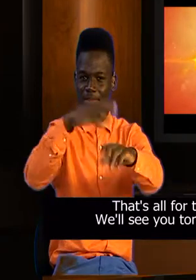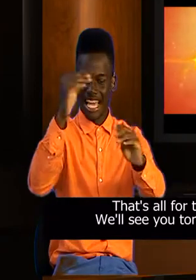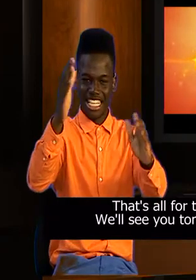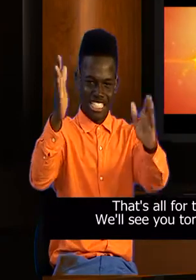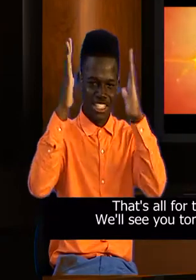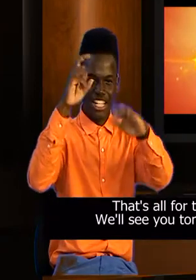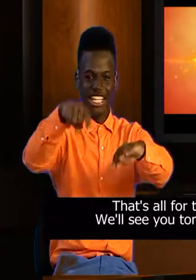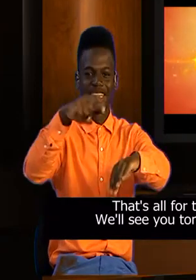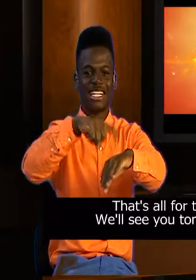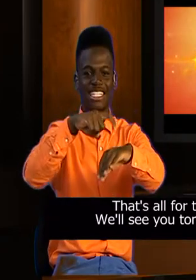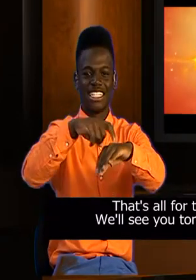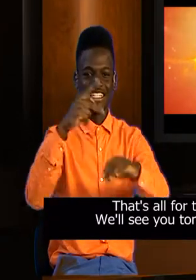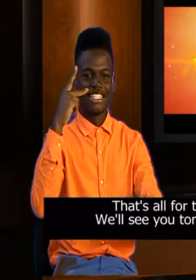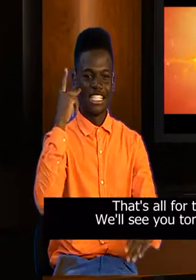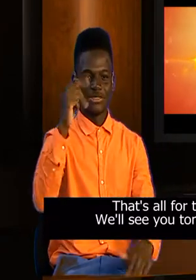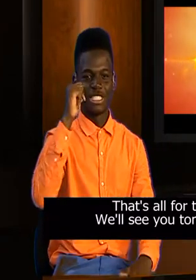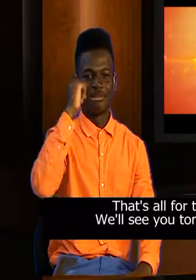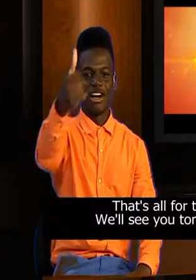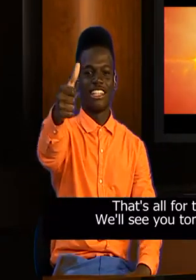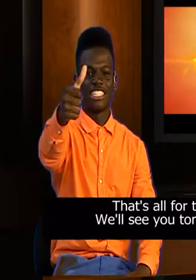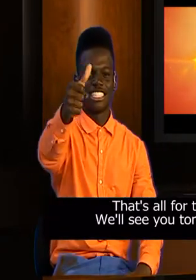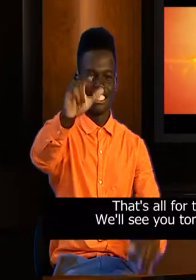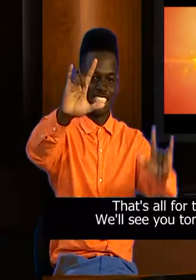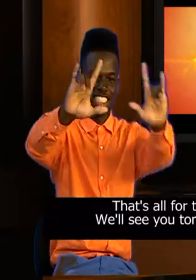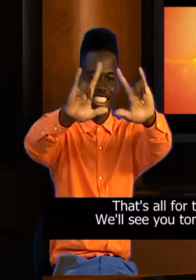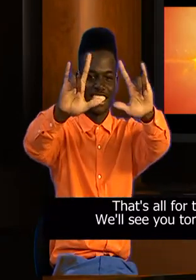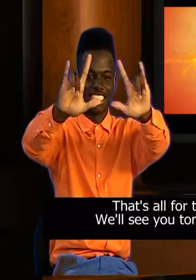your time and attention. See you tomorrow. You